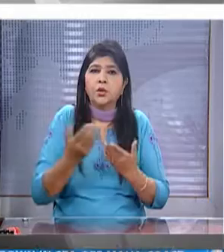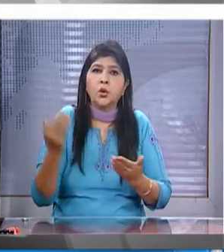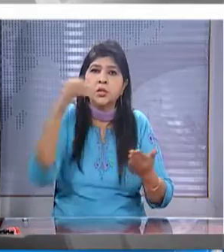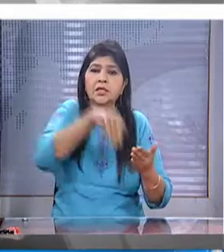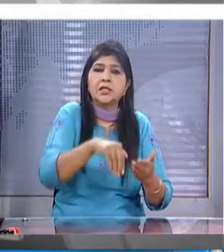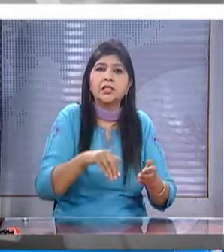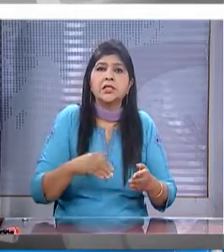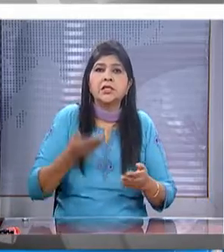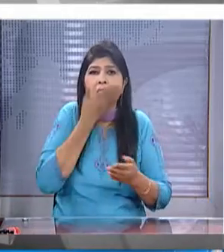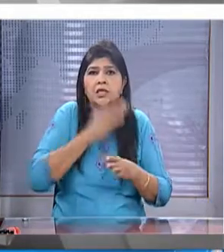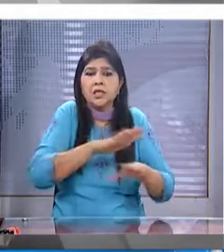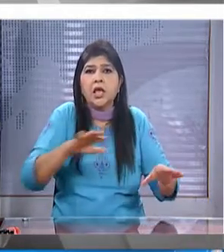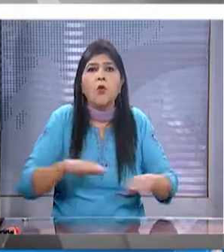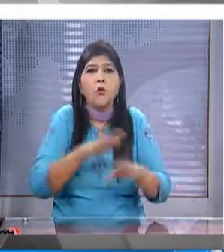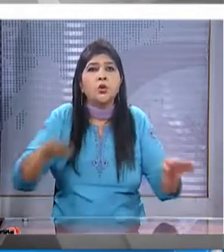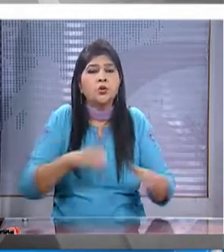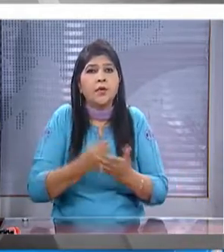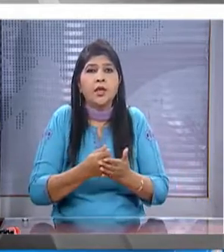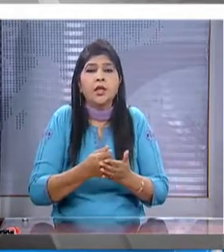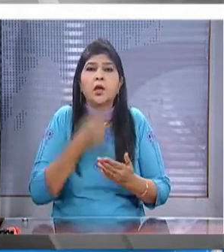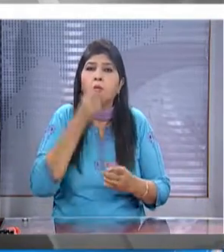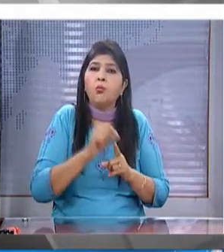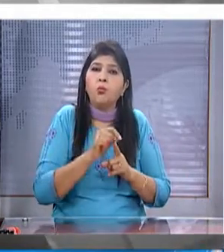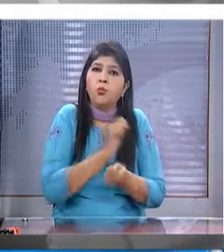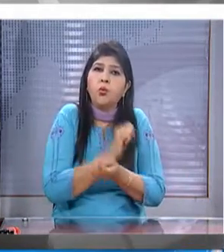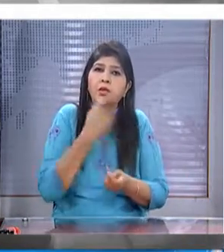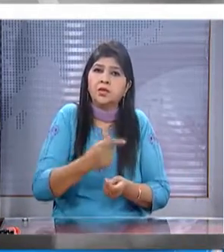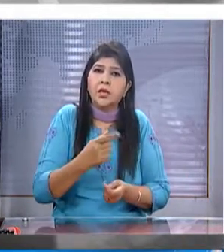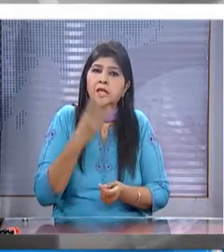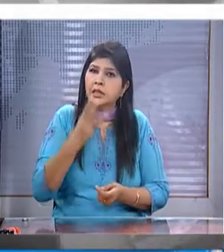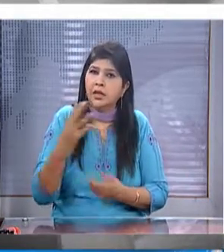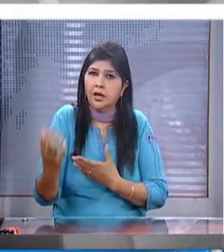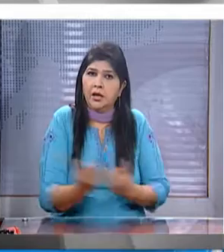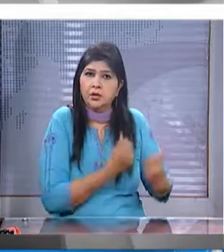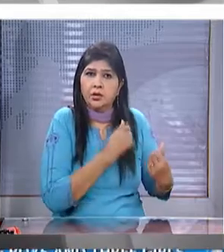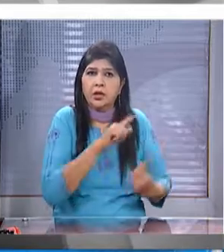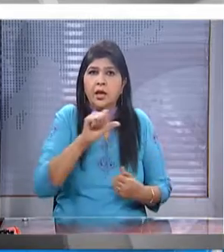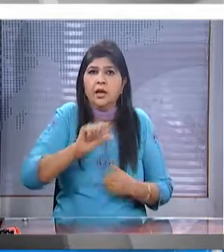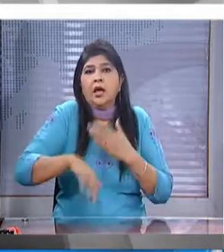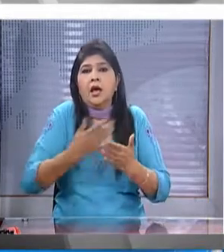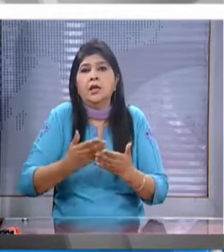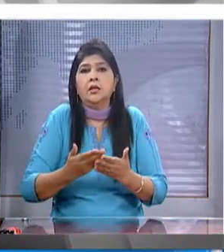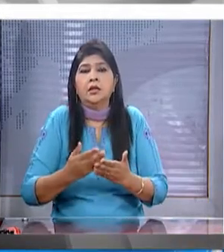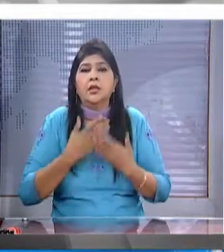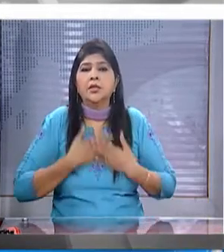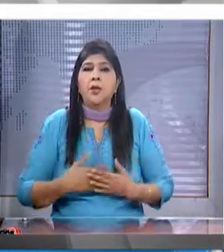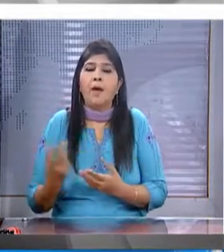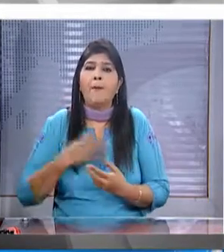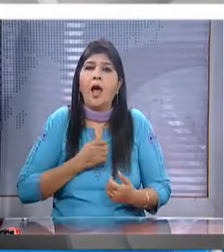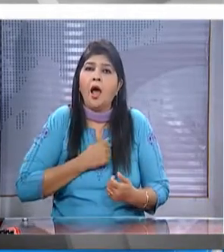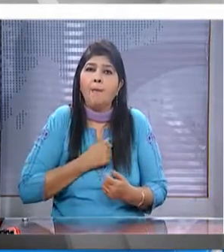sea for swimming the police said adding three students were rescued from the sea and 19 others swam to safety